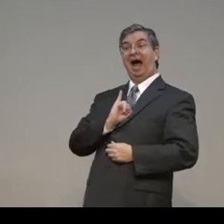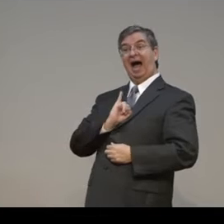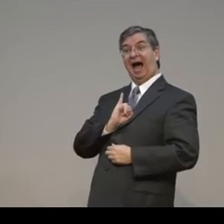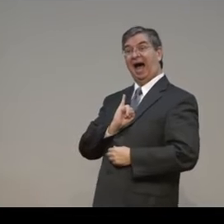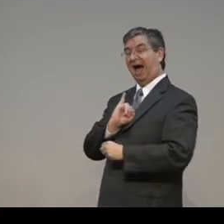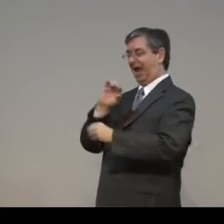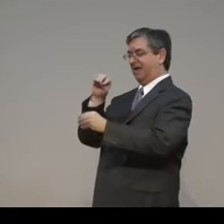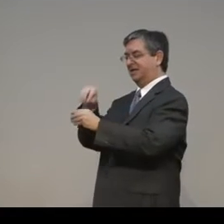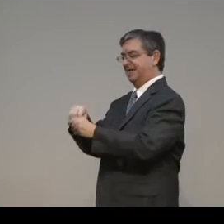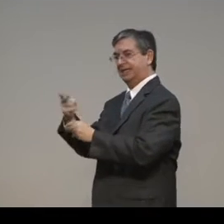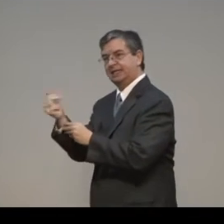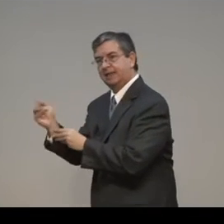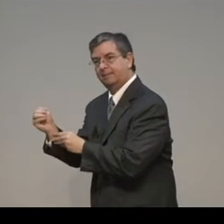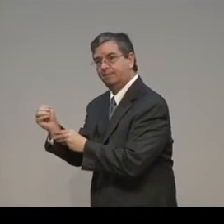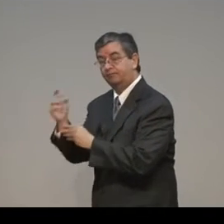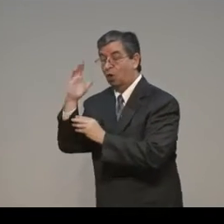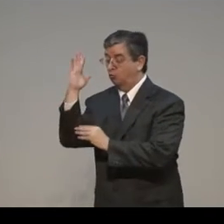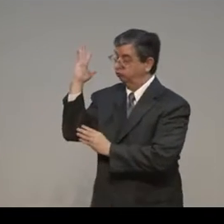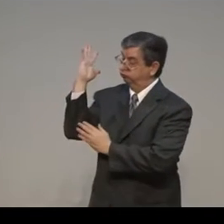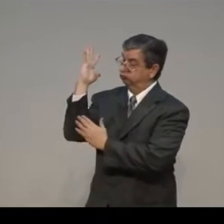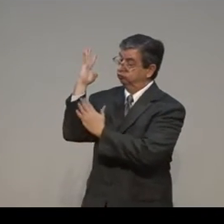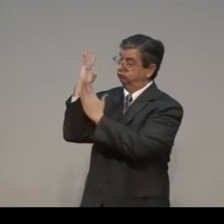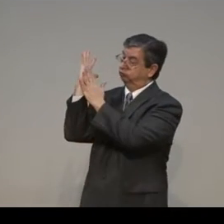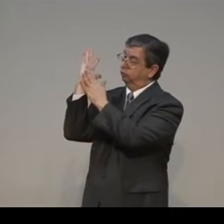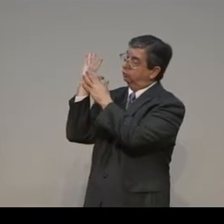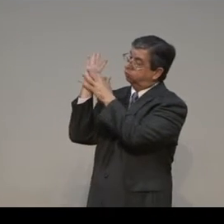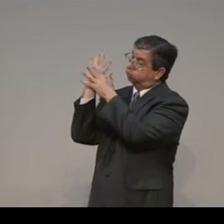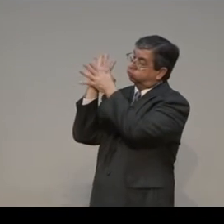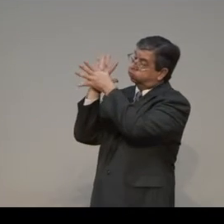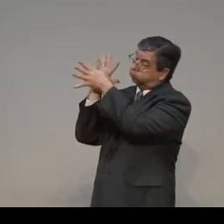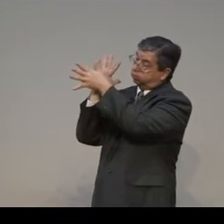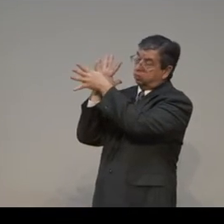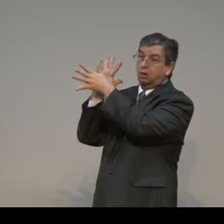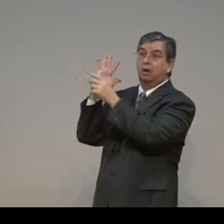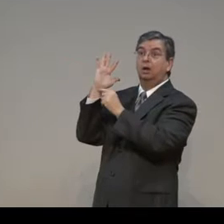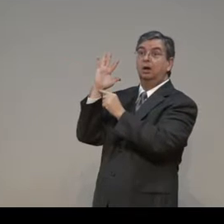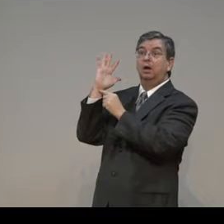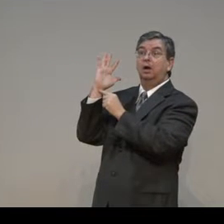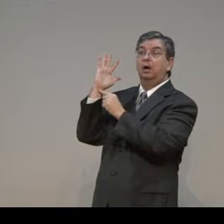and I in him. Meaning, the vine